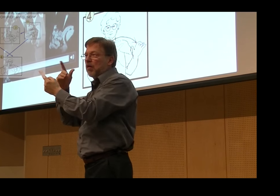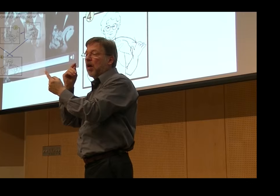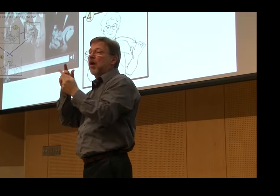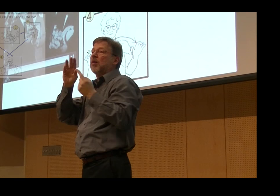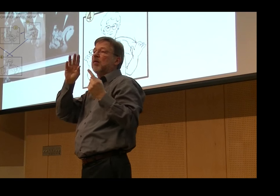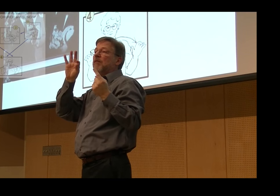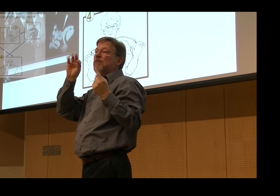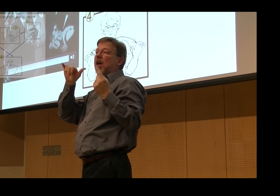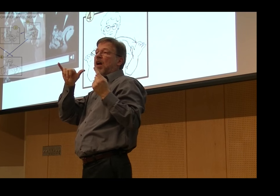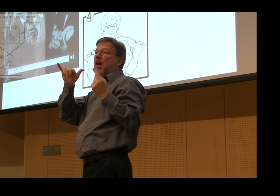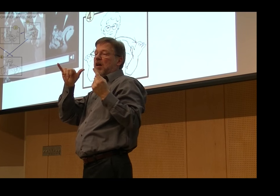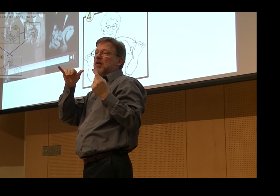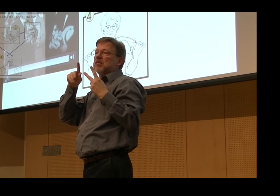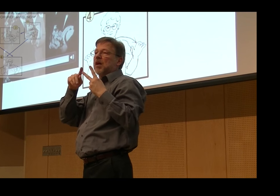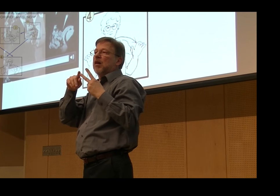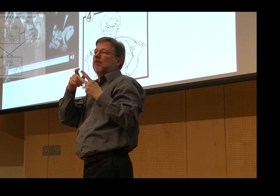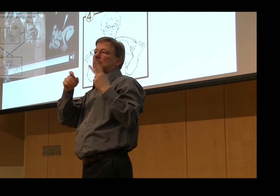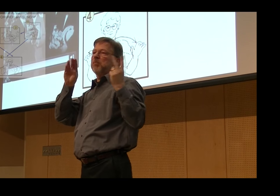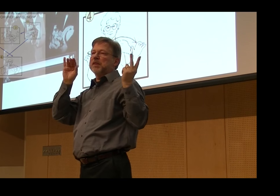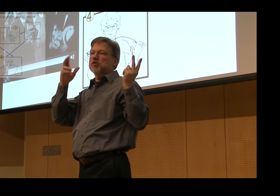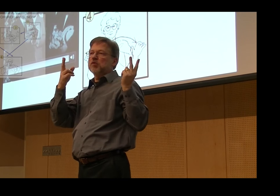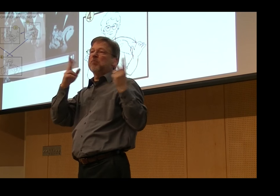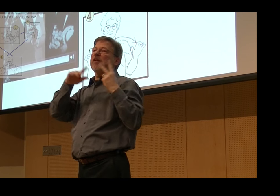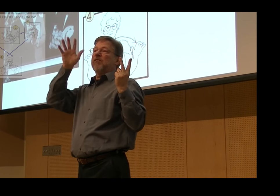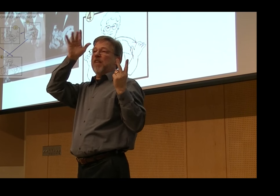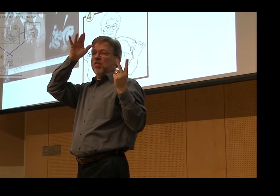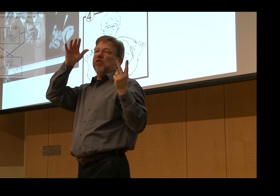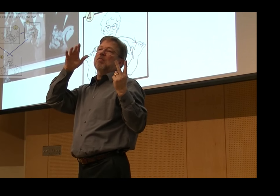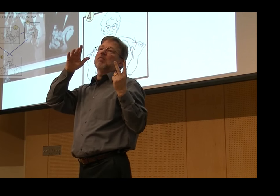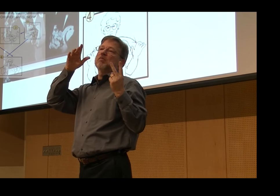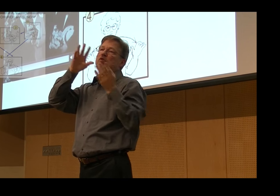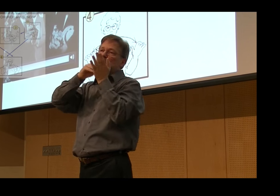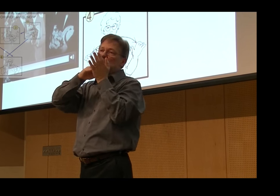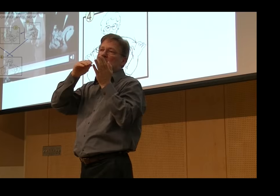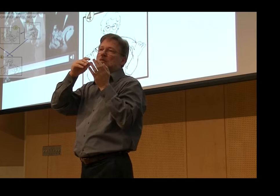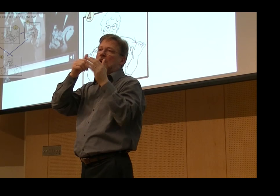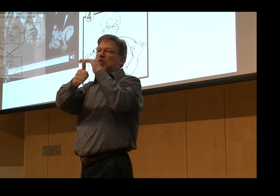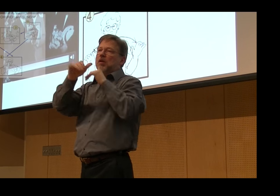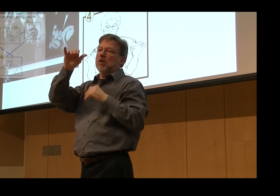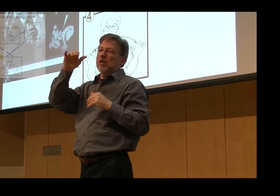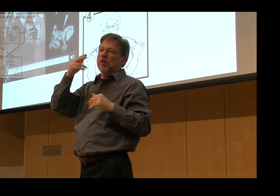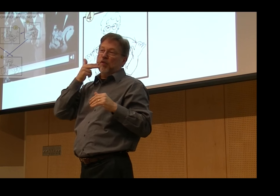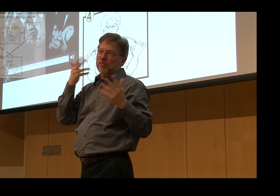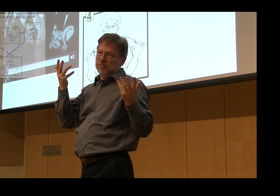Gallaudet, and might be related to Hartford, the Hartford School. Edward Allen Faye, the